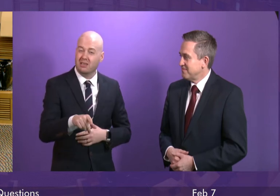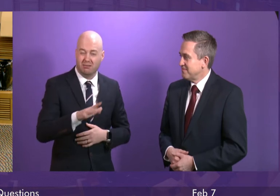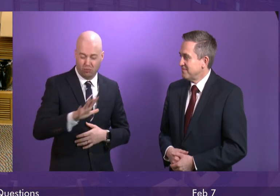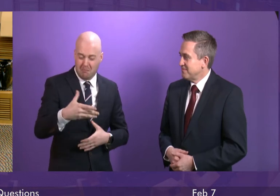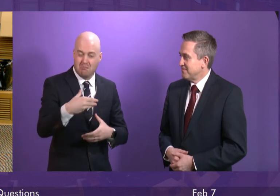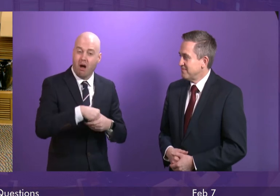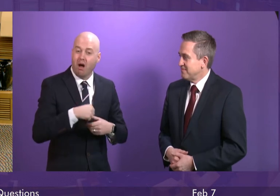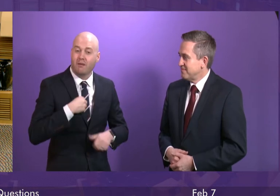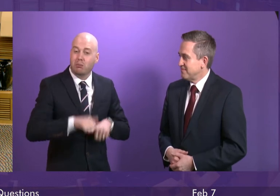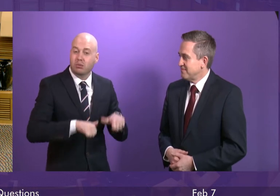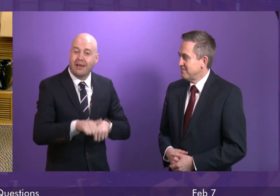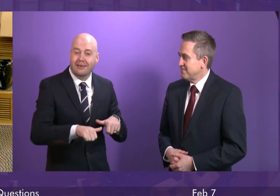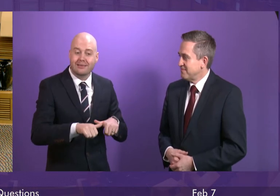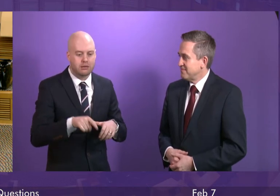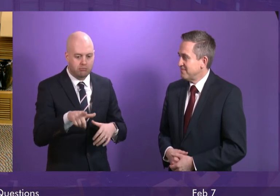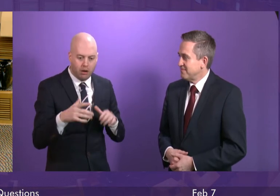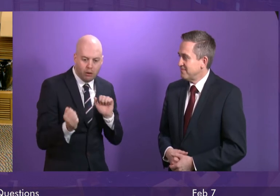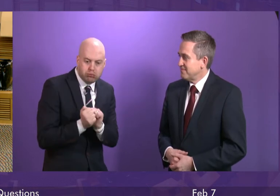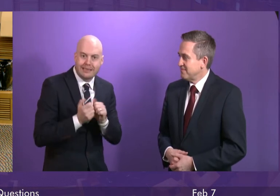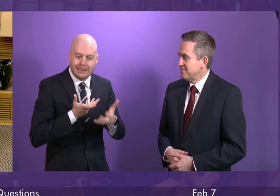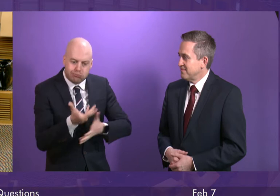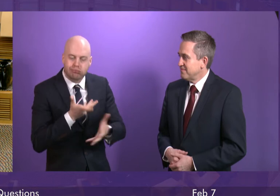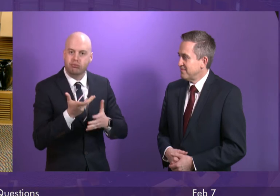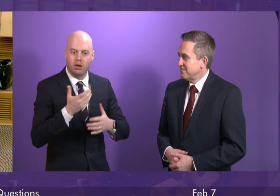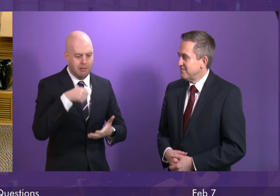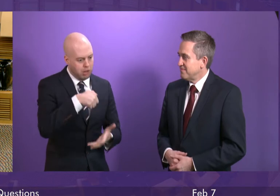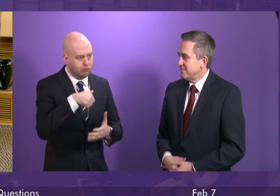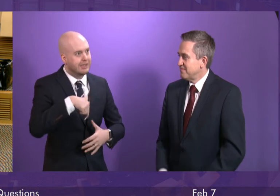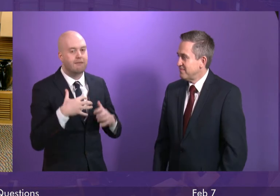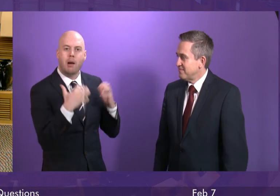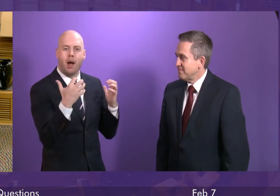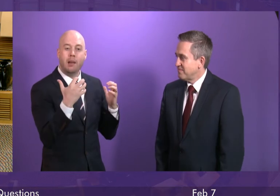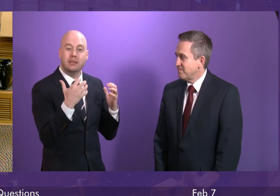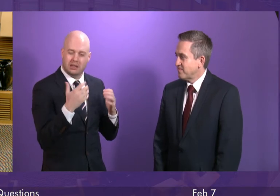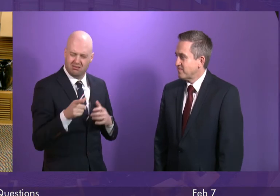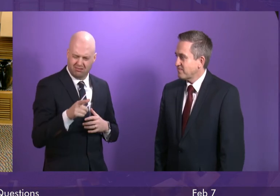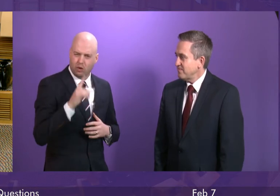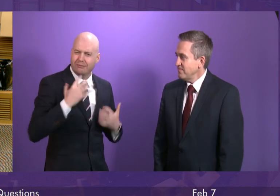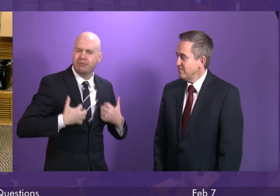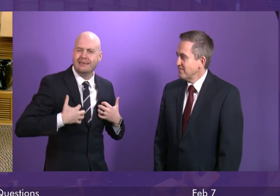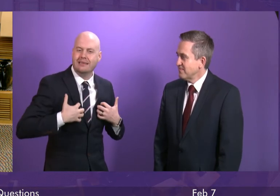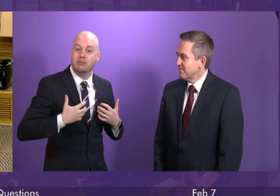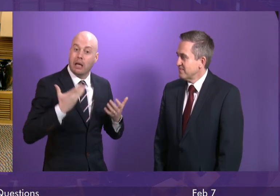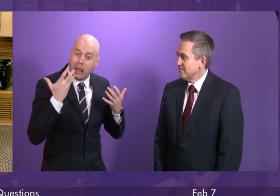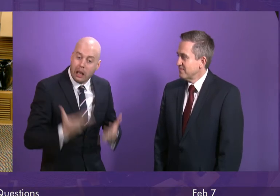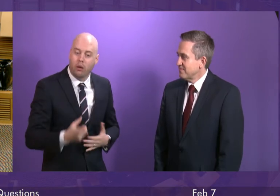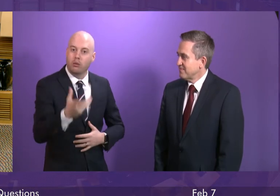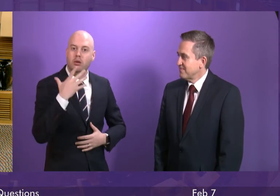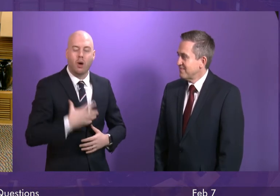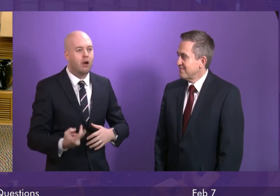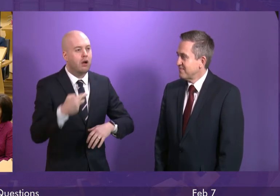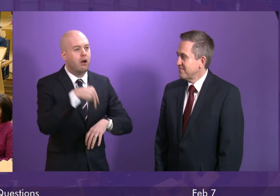process of setting a budget for this Parliament, cannot then come along and complain about the fact that this Government,